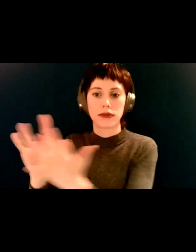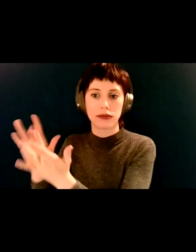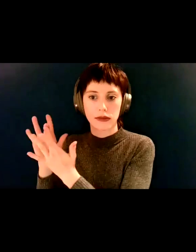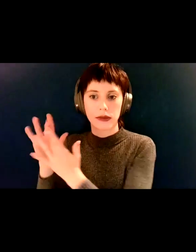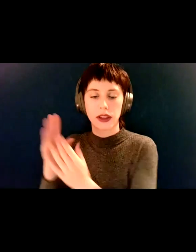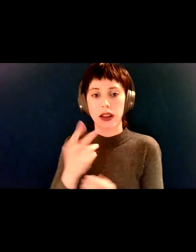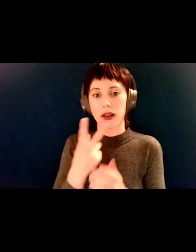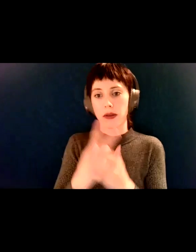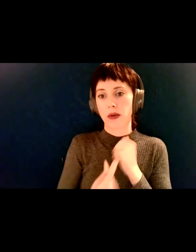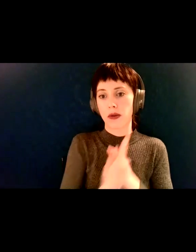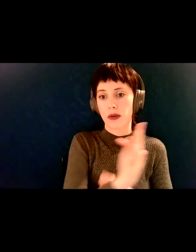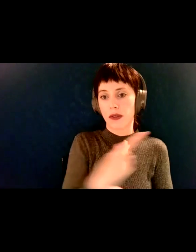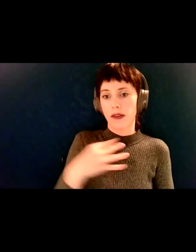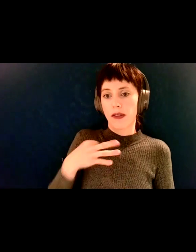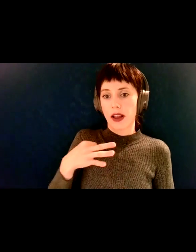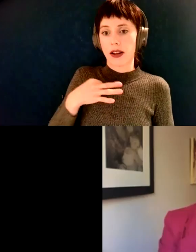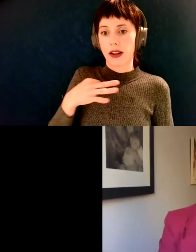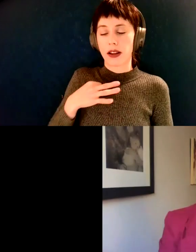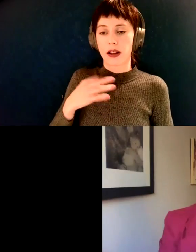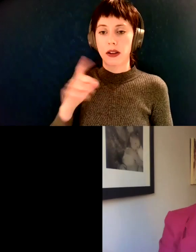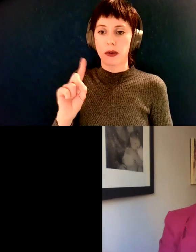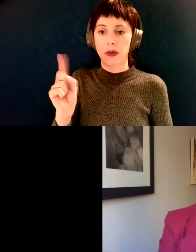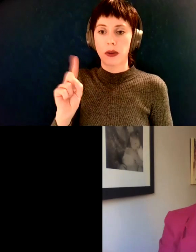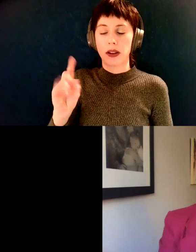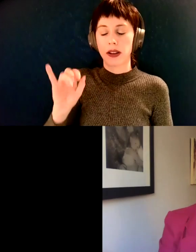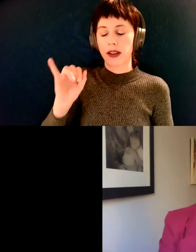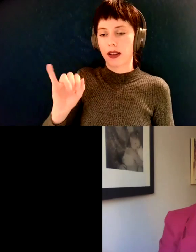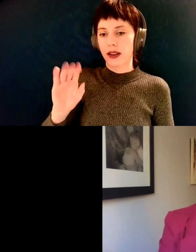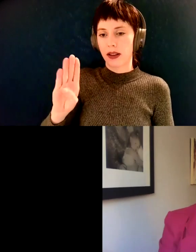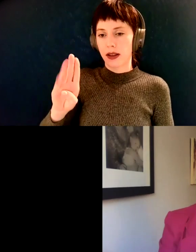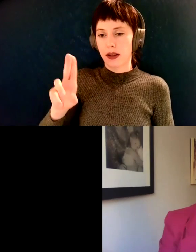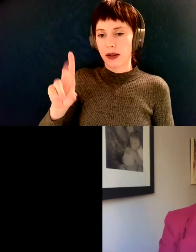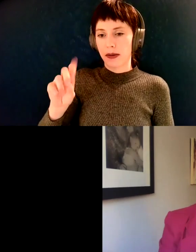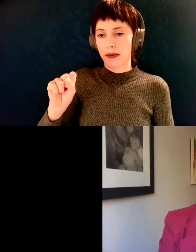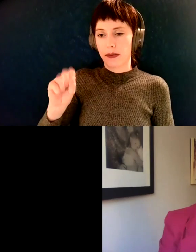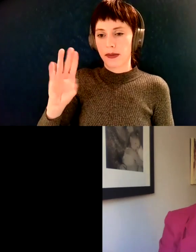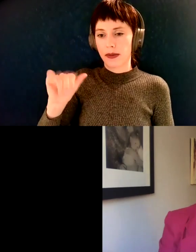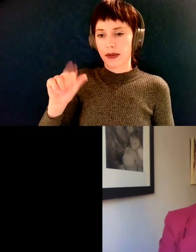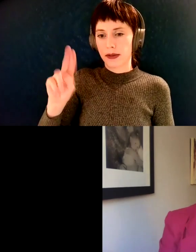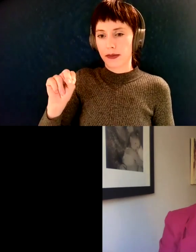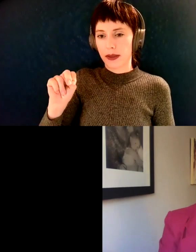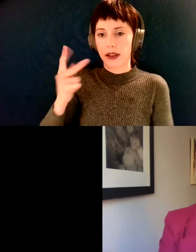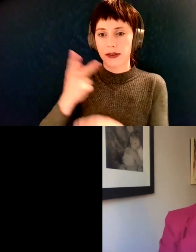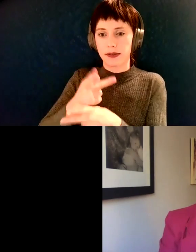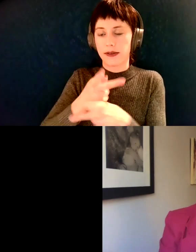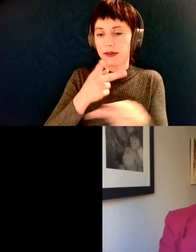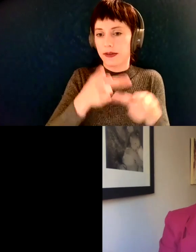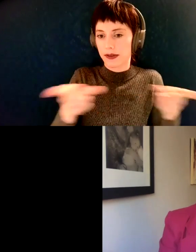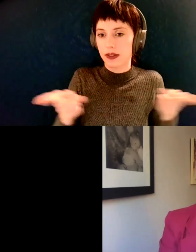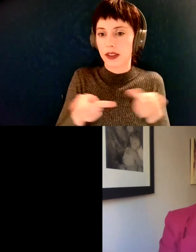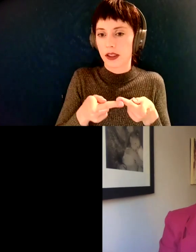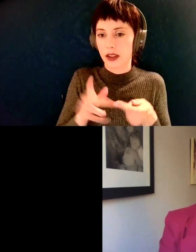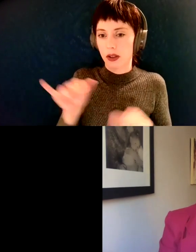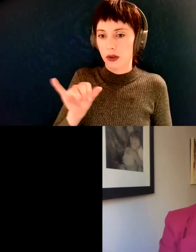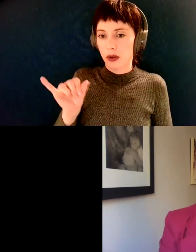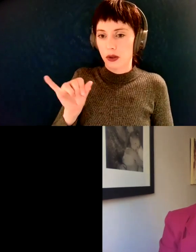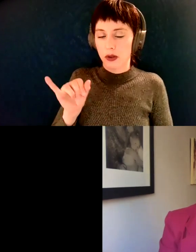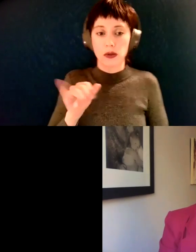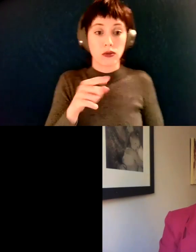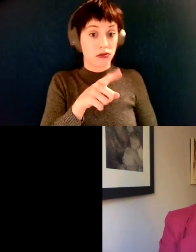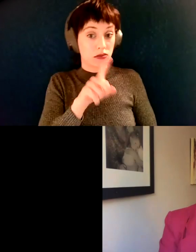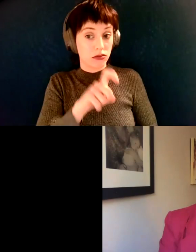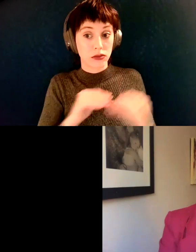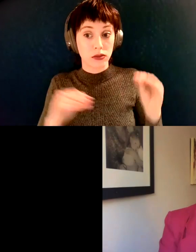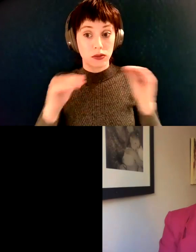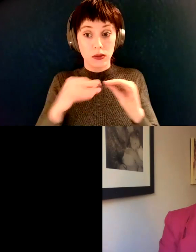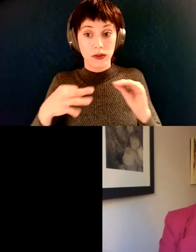ombudsman. We're both ambassador ombudsman, so we're getting the word out that way. Good, good. Are you in need of more volunteers?